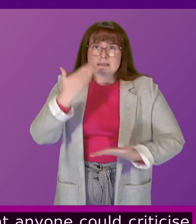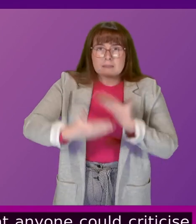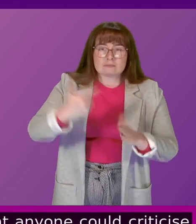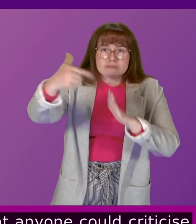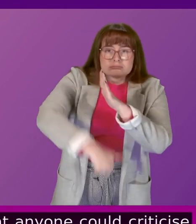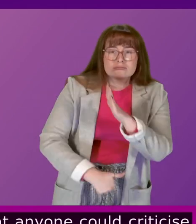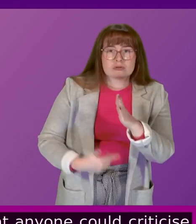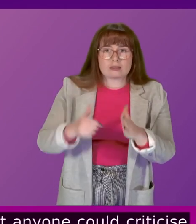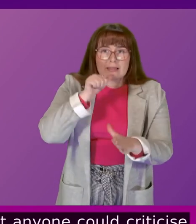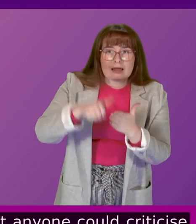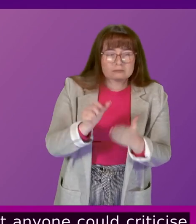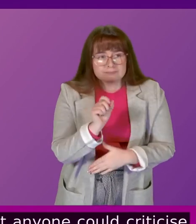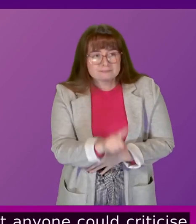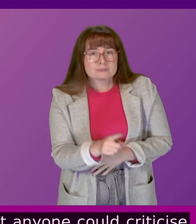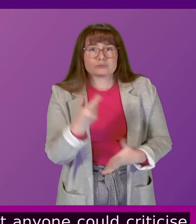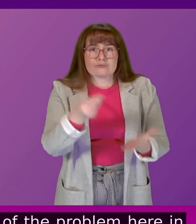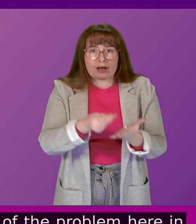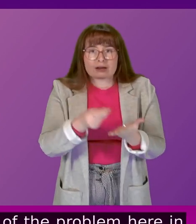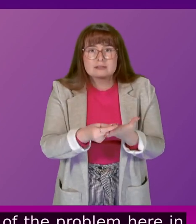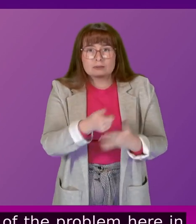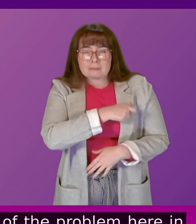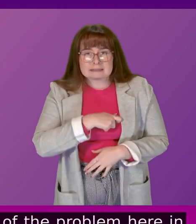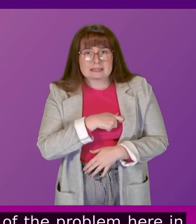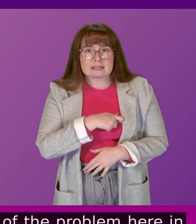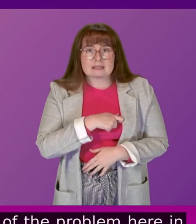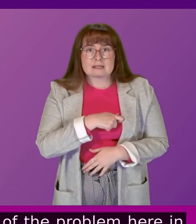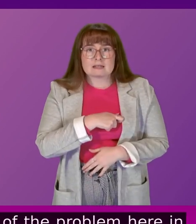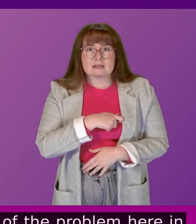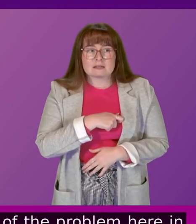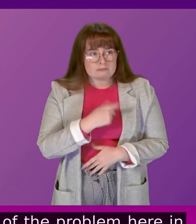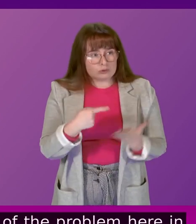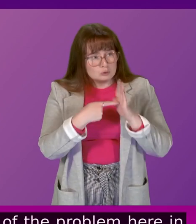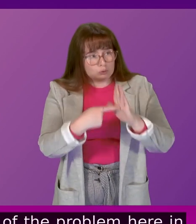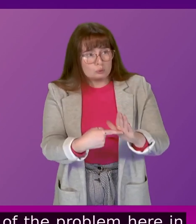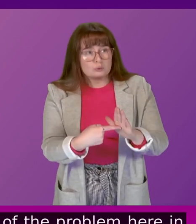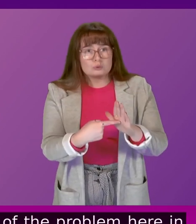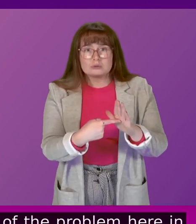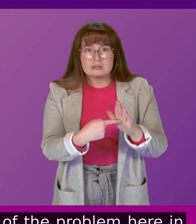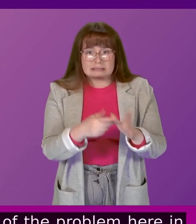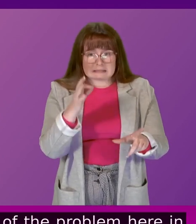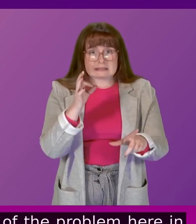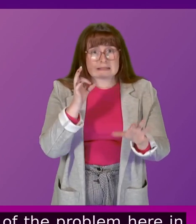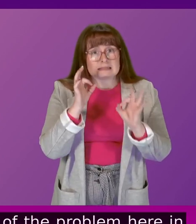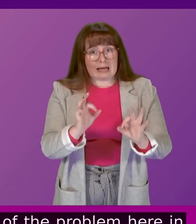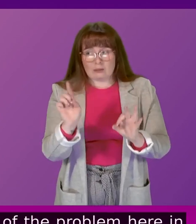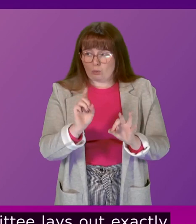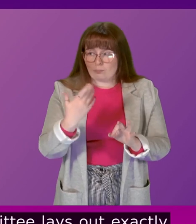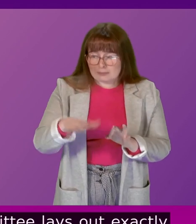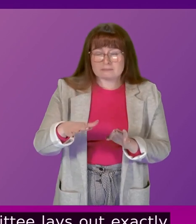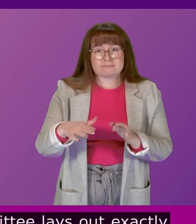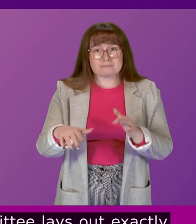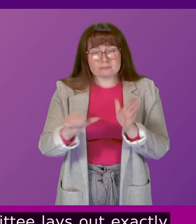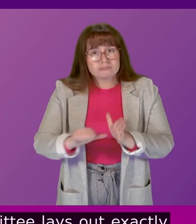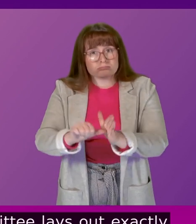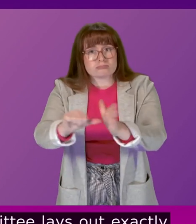in the letter to the Finance Committee it lays out exactly what we've had the difficult decisions we've had to take